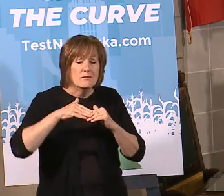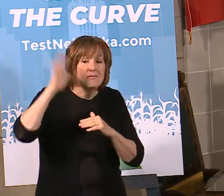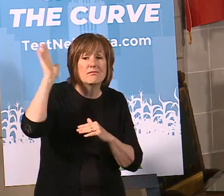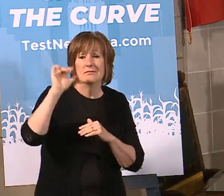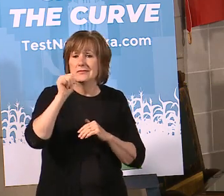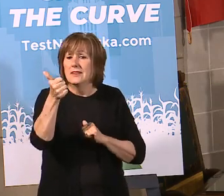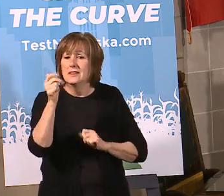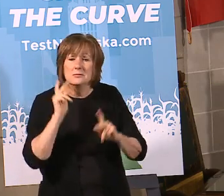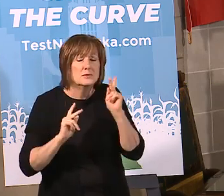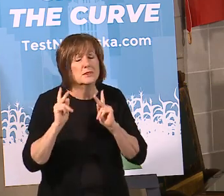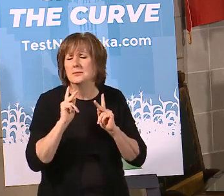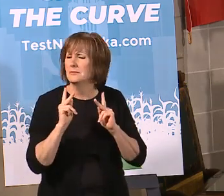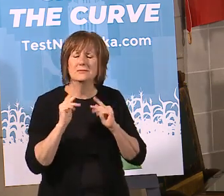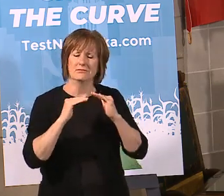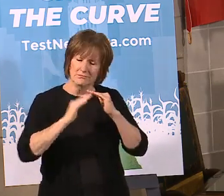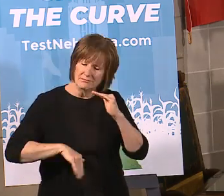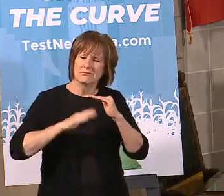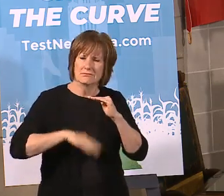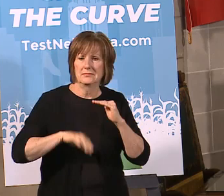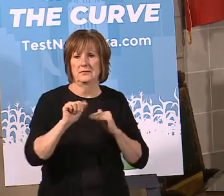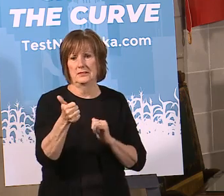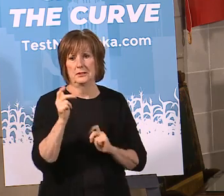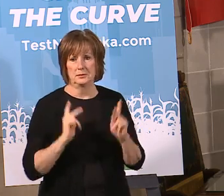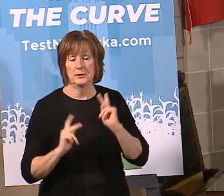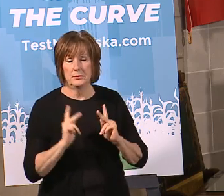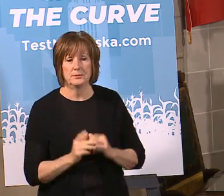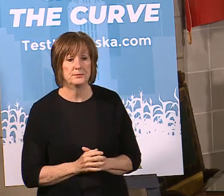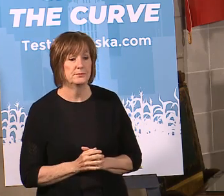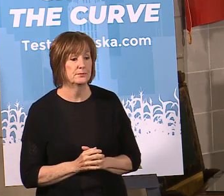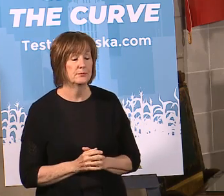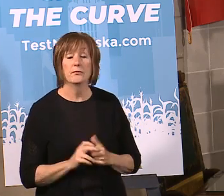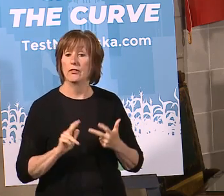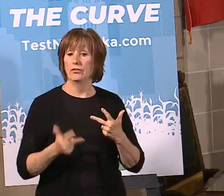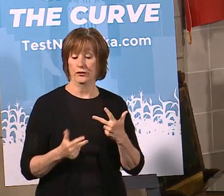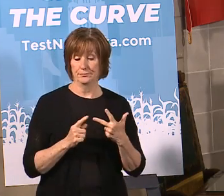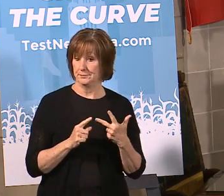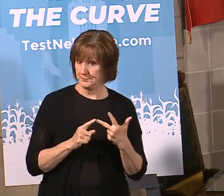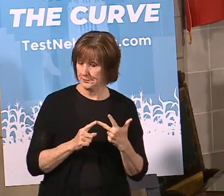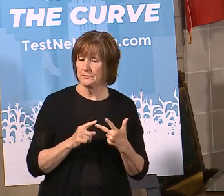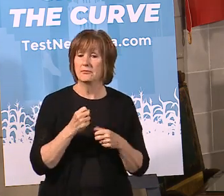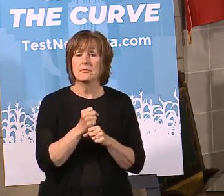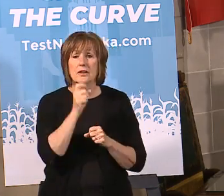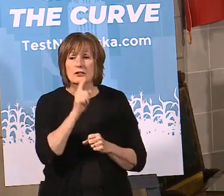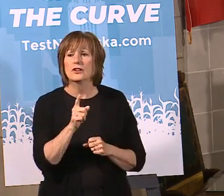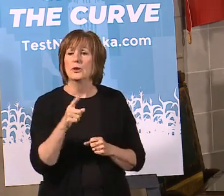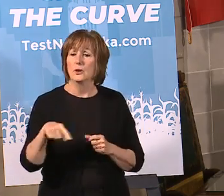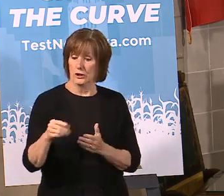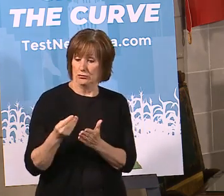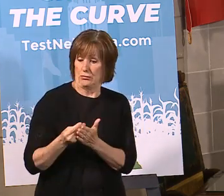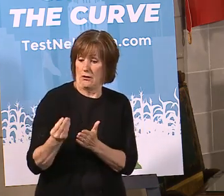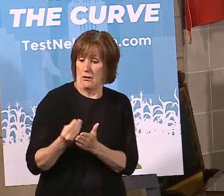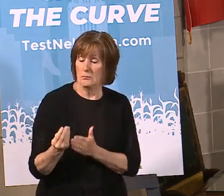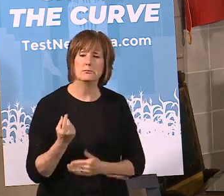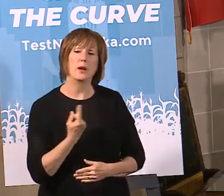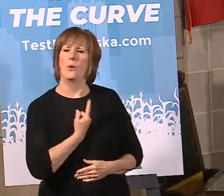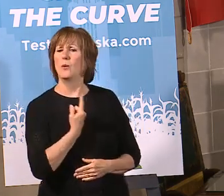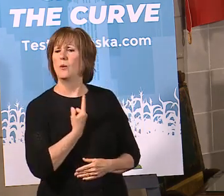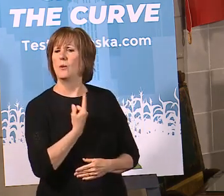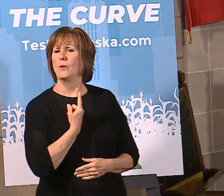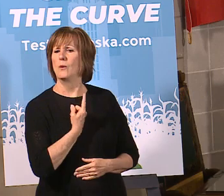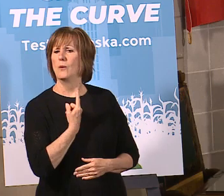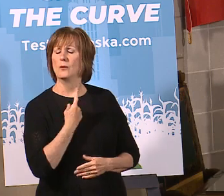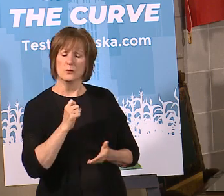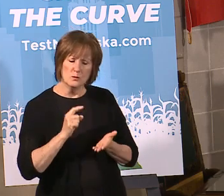number of 10 people that sort of thing. We want to number three we want to make sure that people shop alone. So when you go out